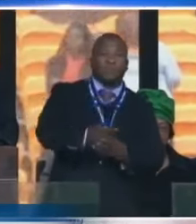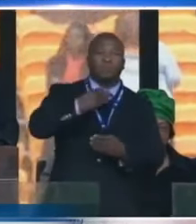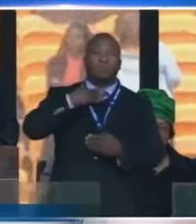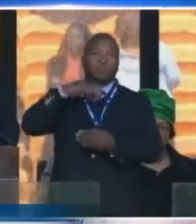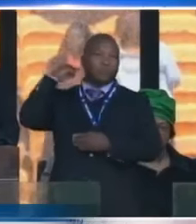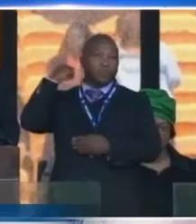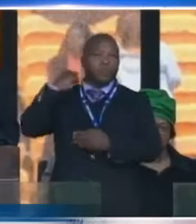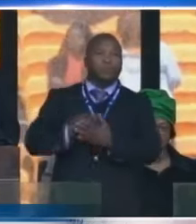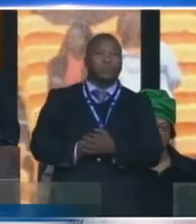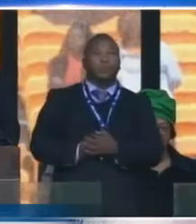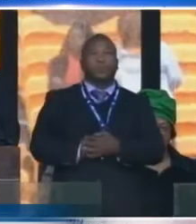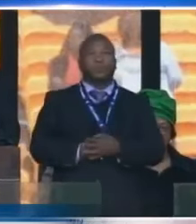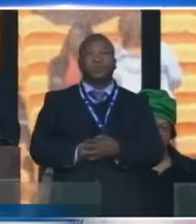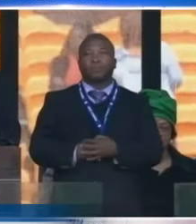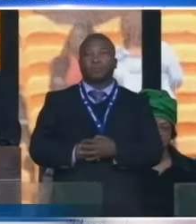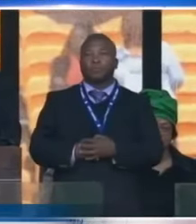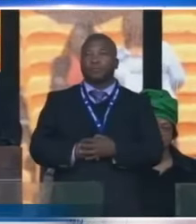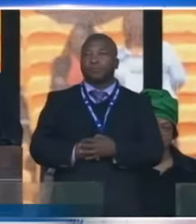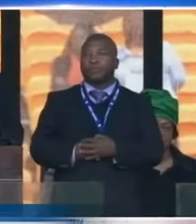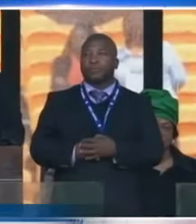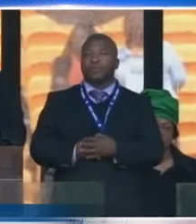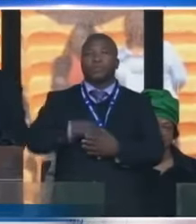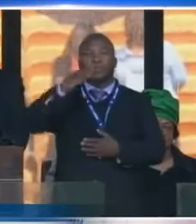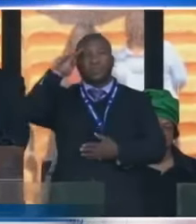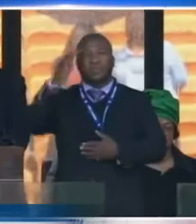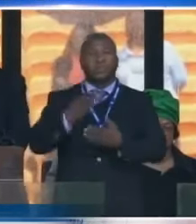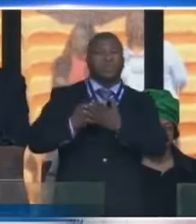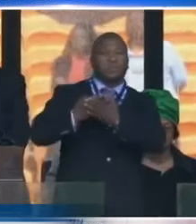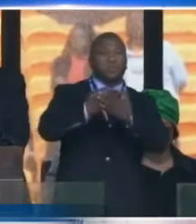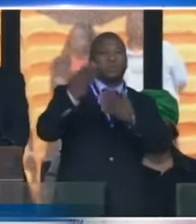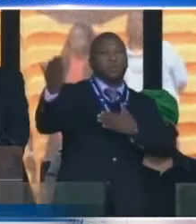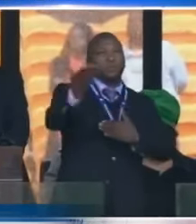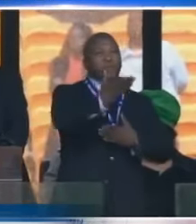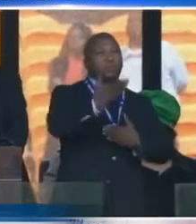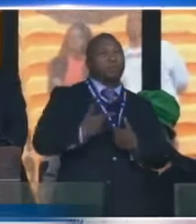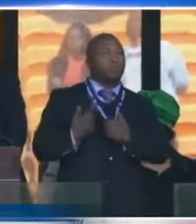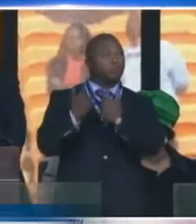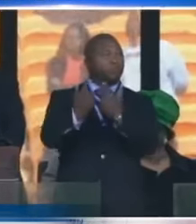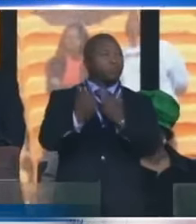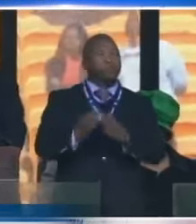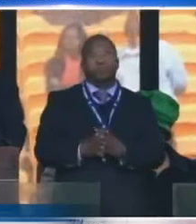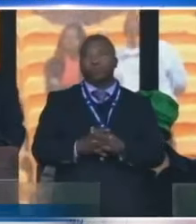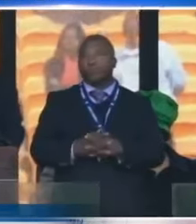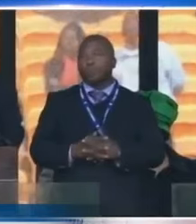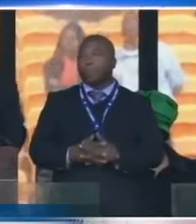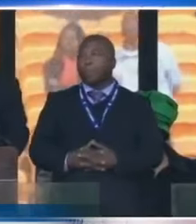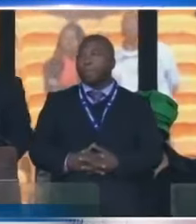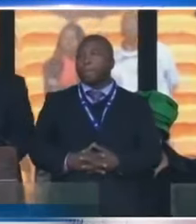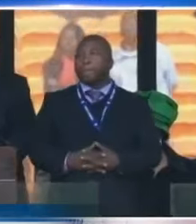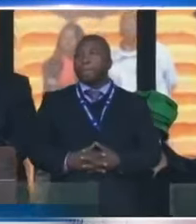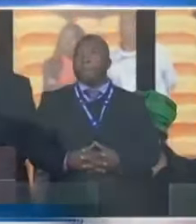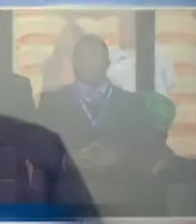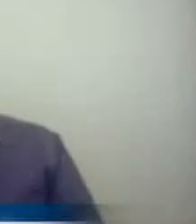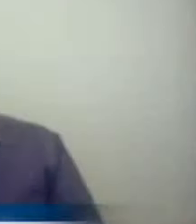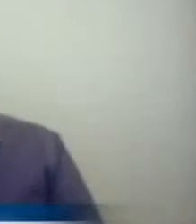incorrect language. Is there a feeling or a sense among the deaf community that this is a great disrespect?